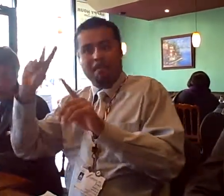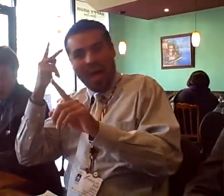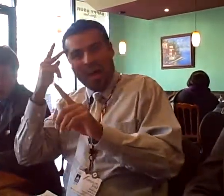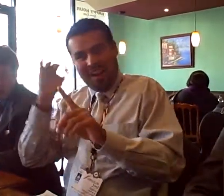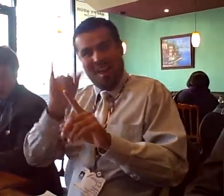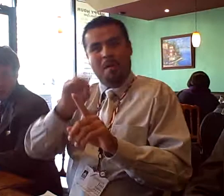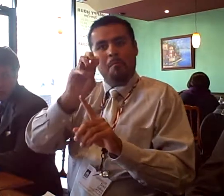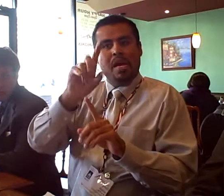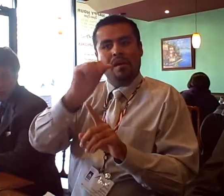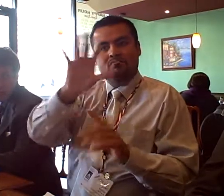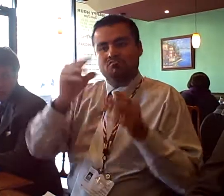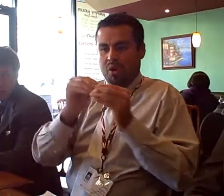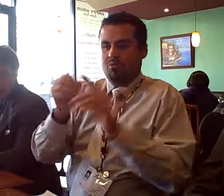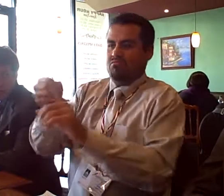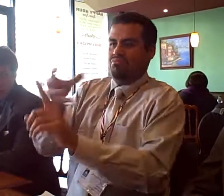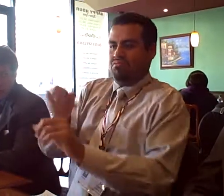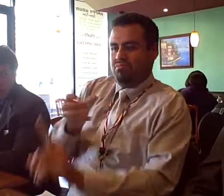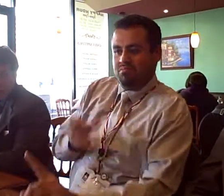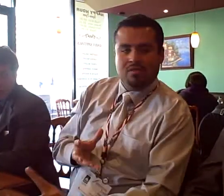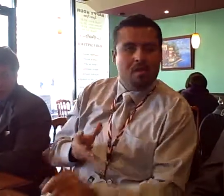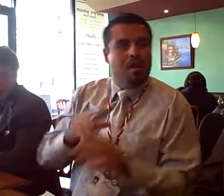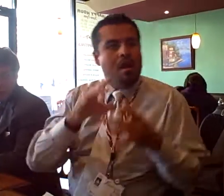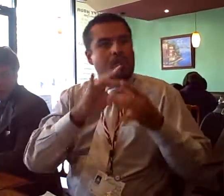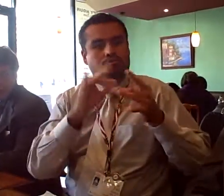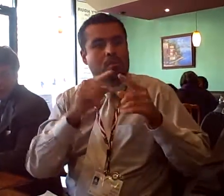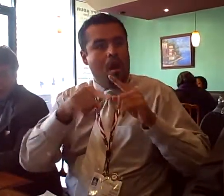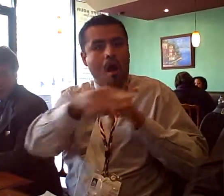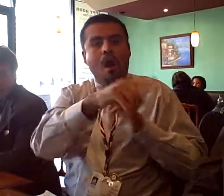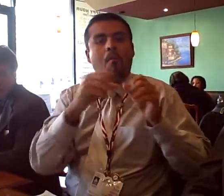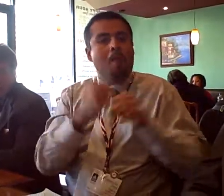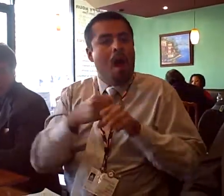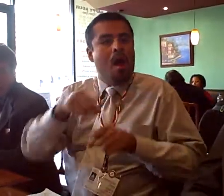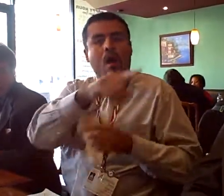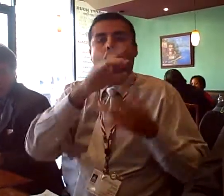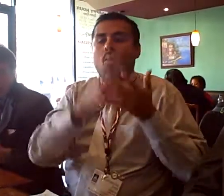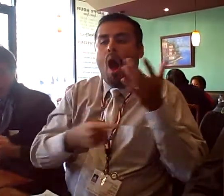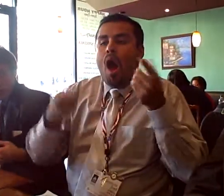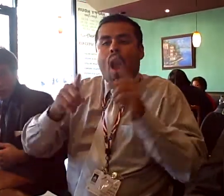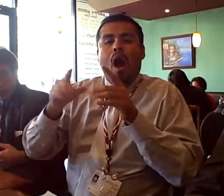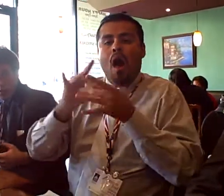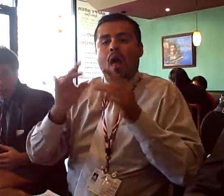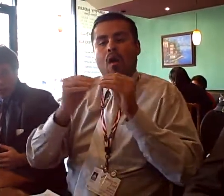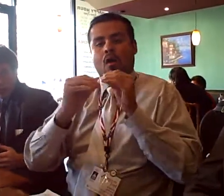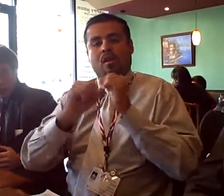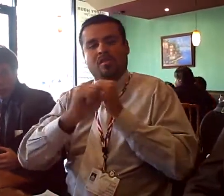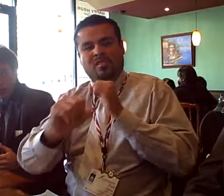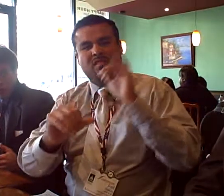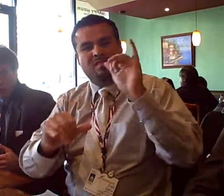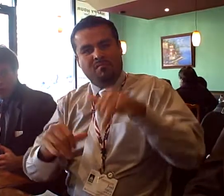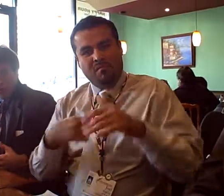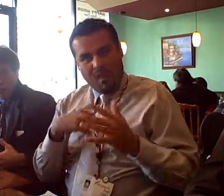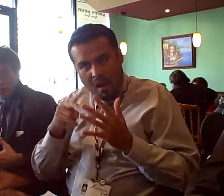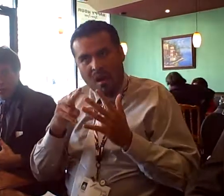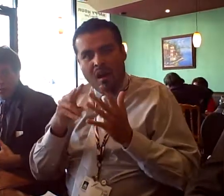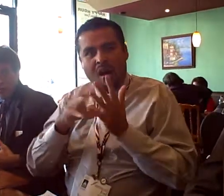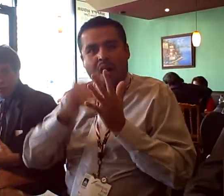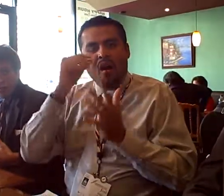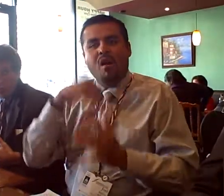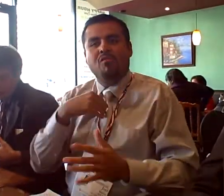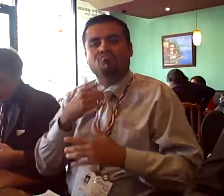The one on the podium that was missing one student, but the one that's standing in front of the statue, the statue